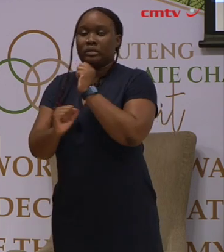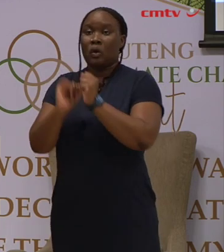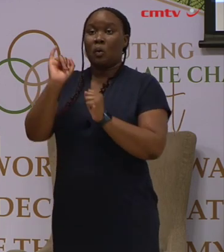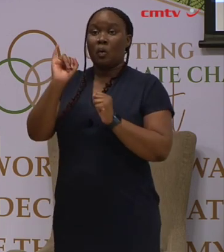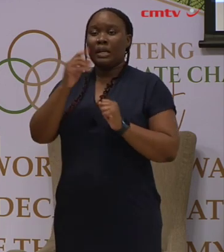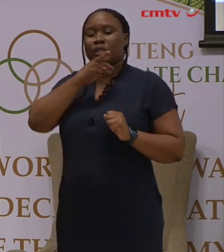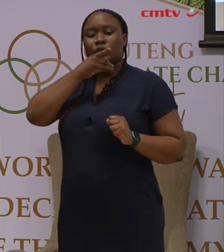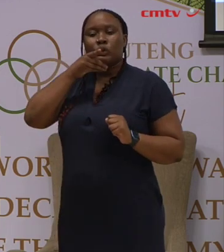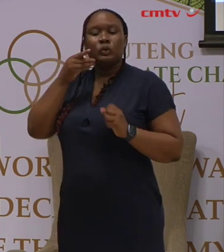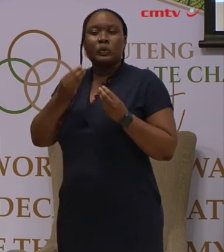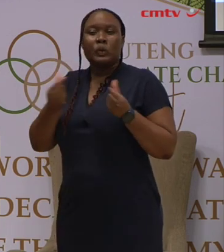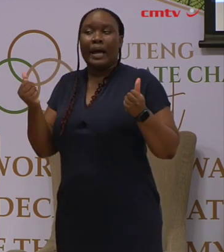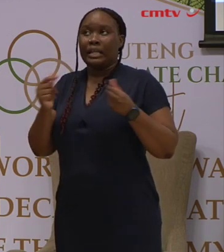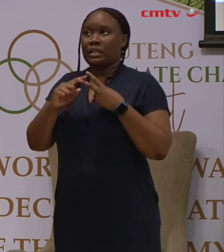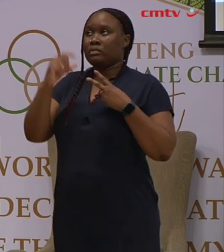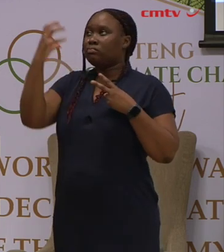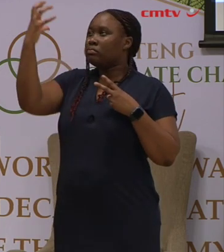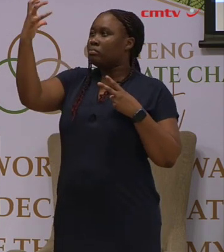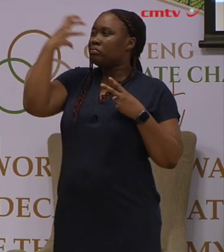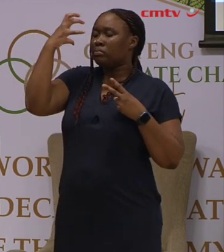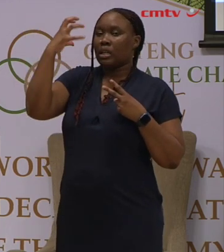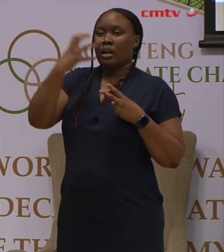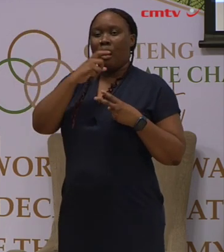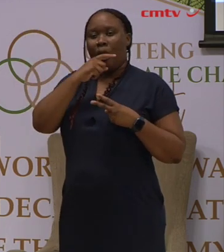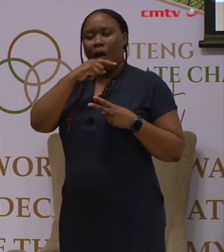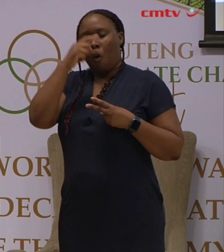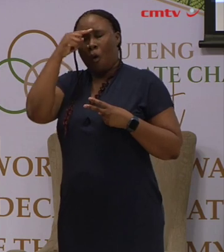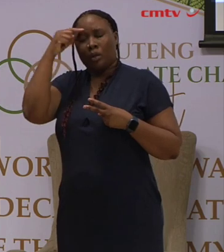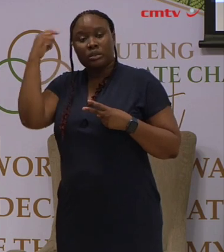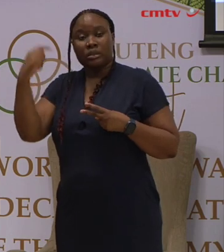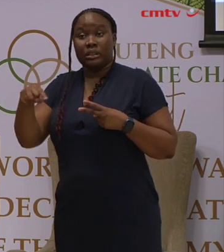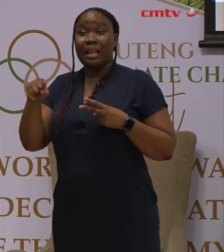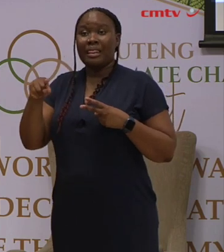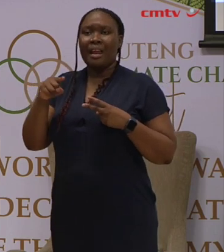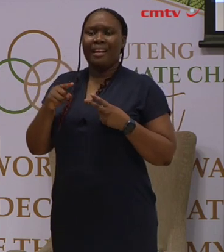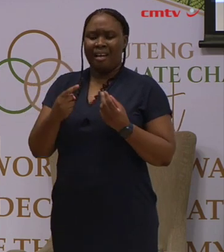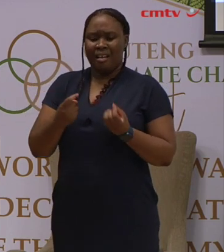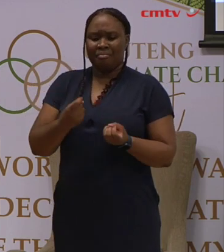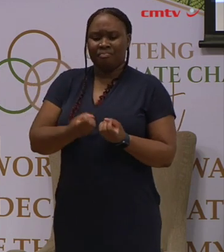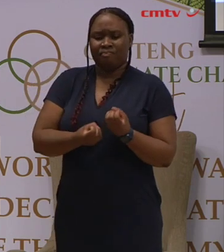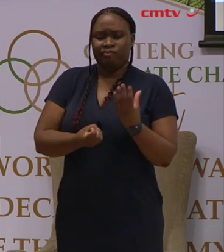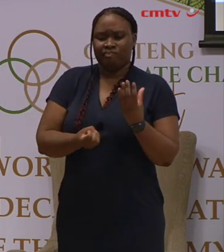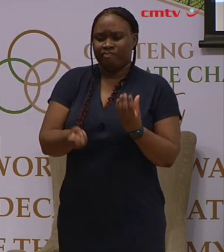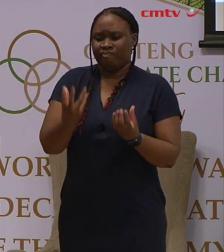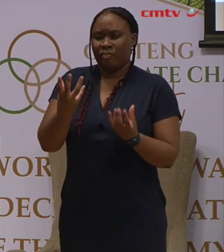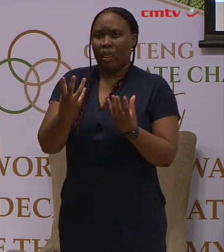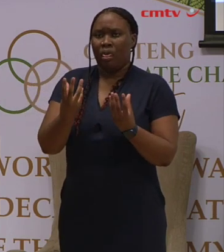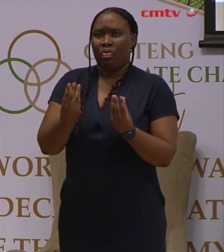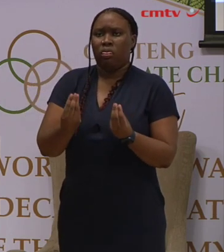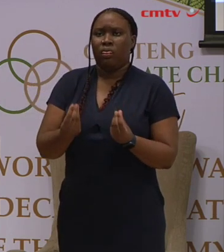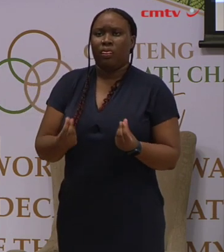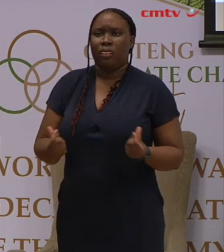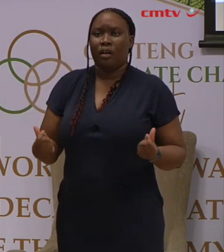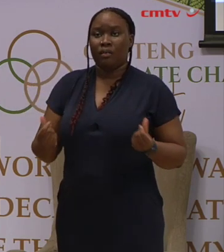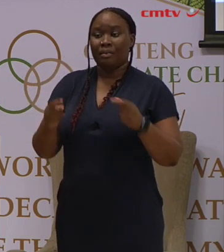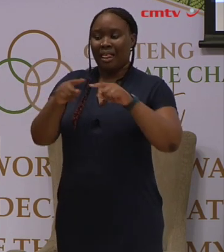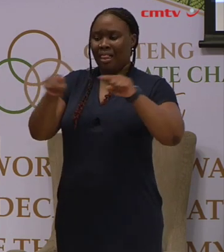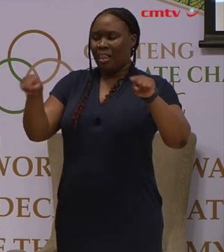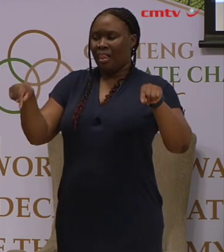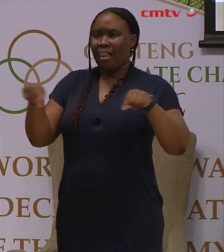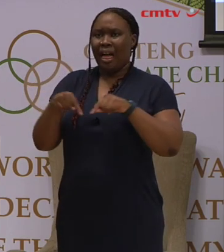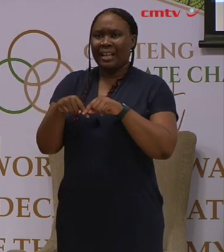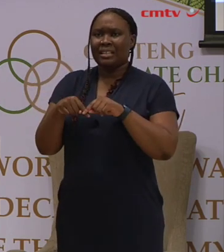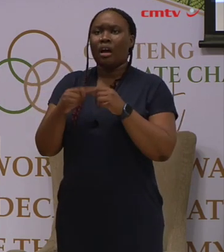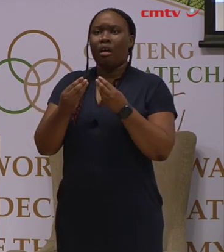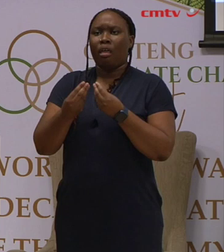extreme heat which diminishes our agricultural base, threatening our land and therefore